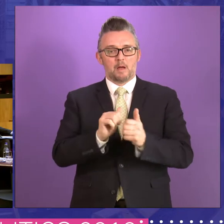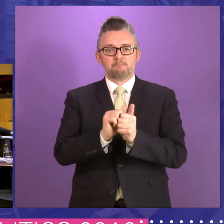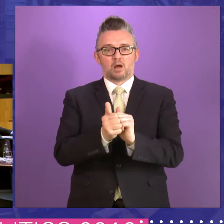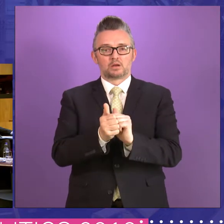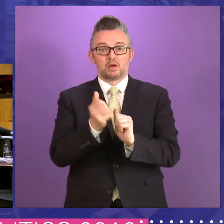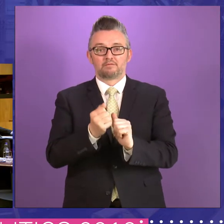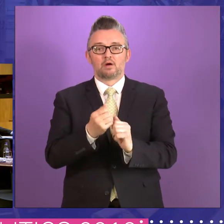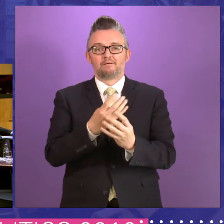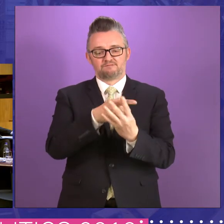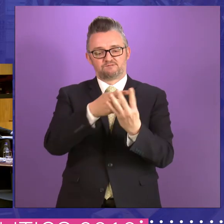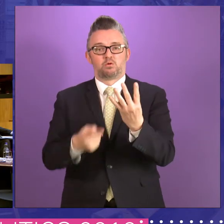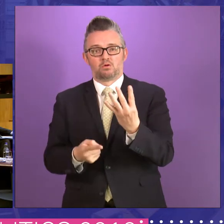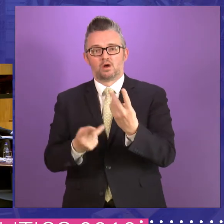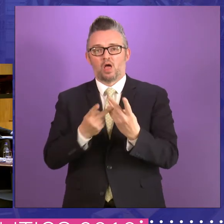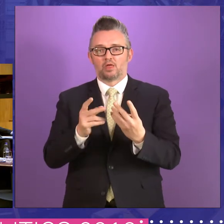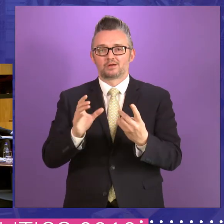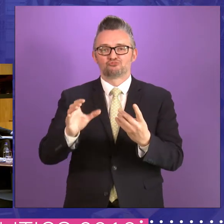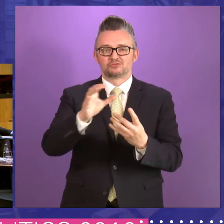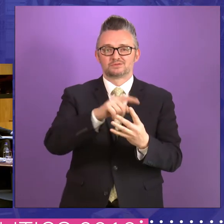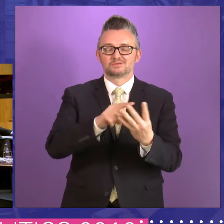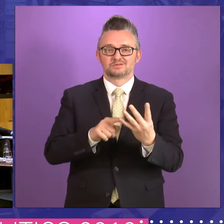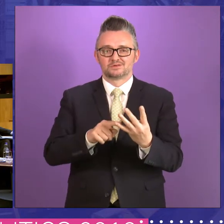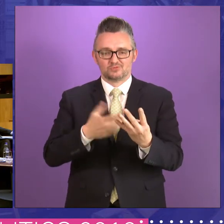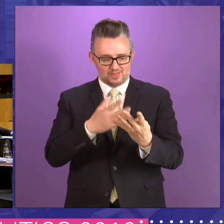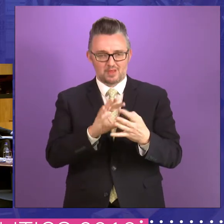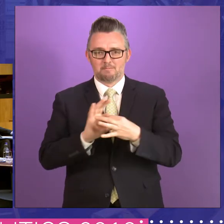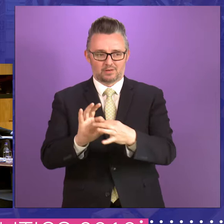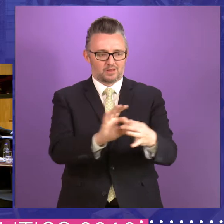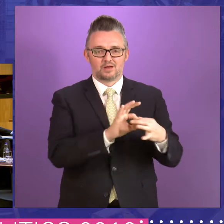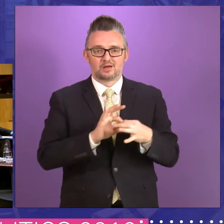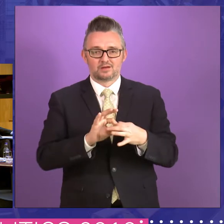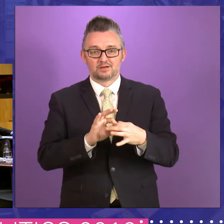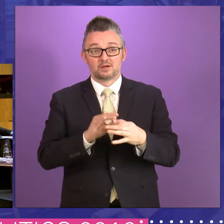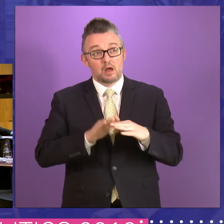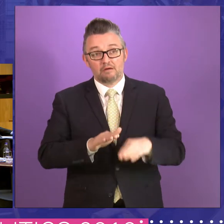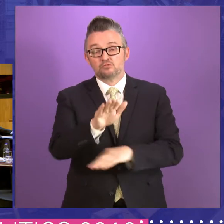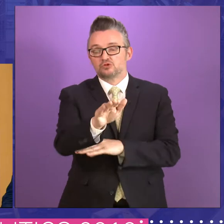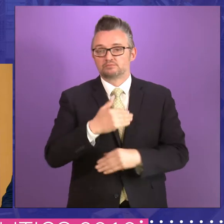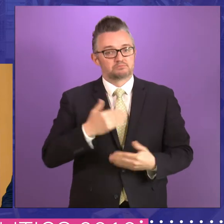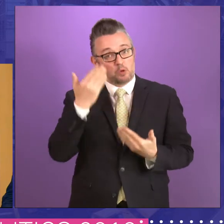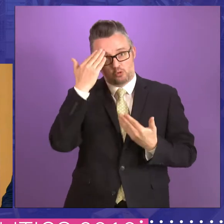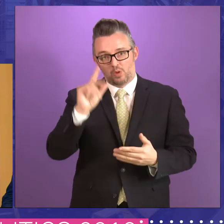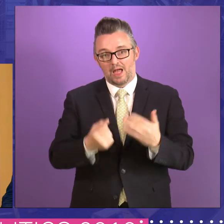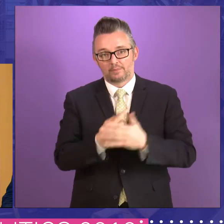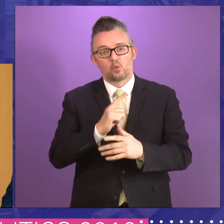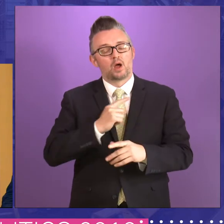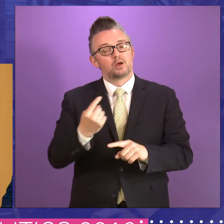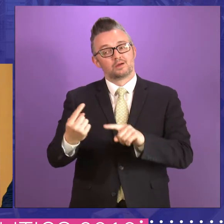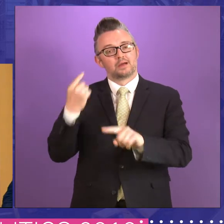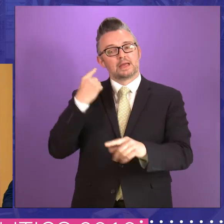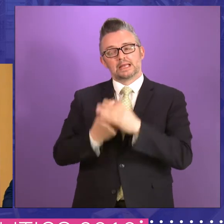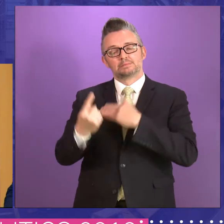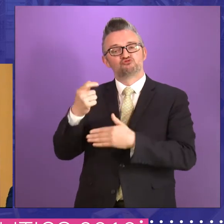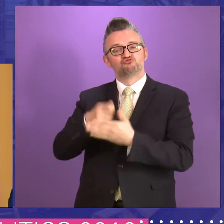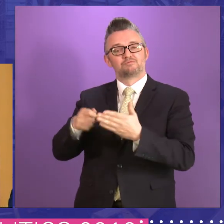of another four nations. And, um, we don't know what lies ahead. Certainly the last independence referendum in